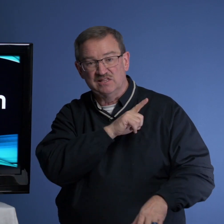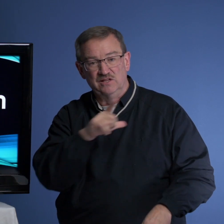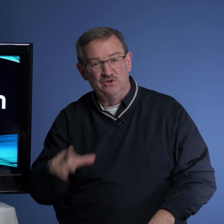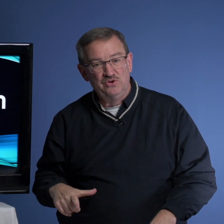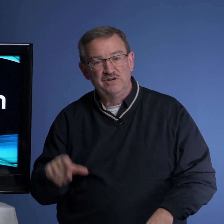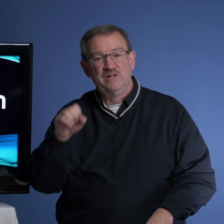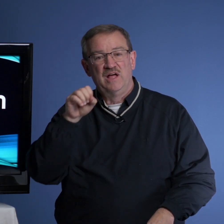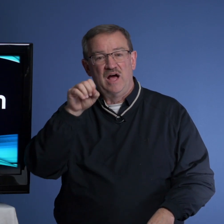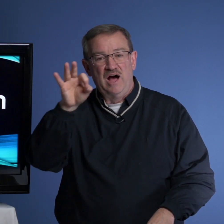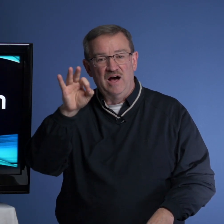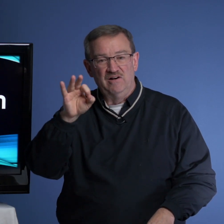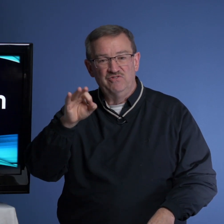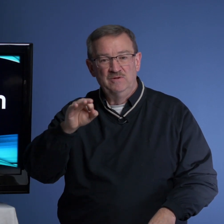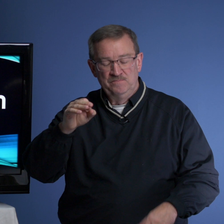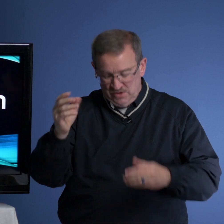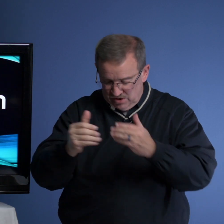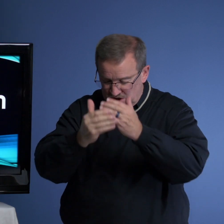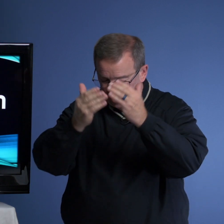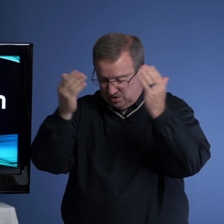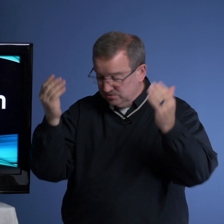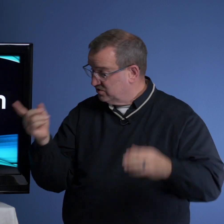the Lord of hosts.